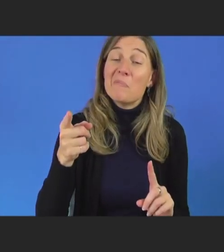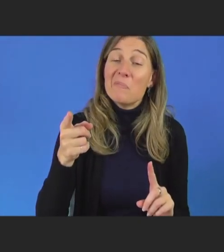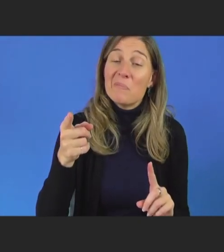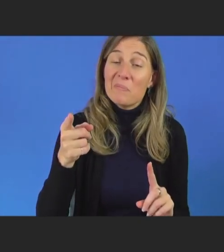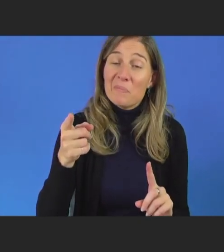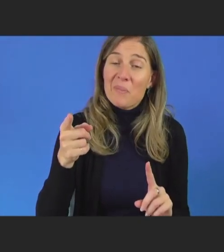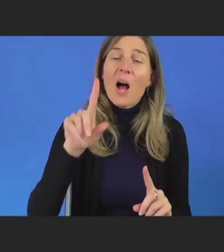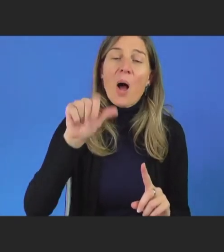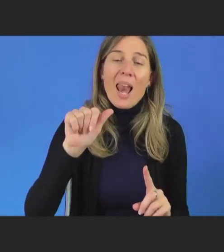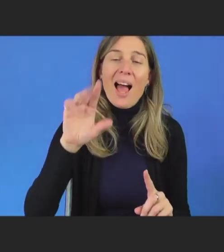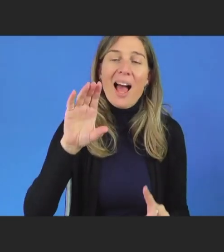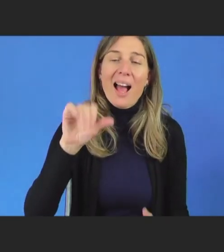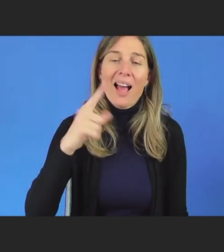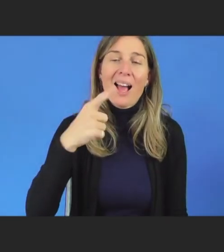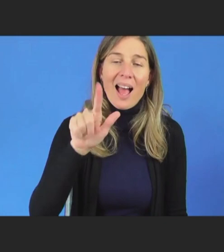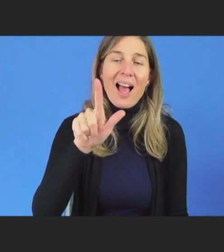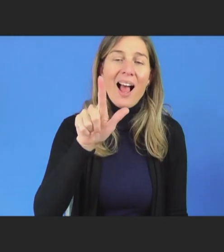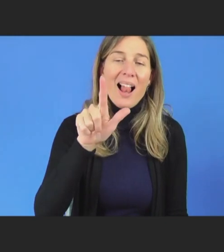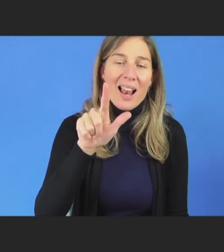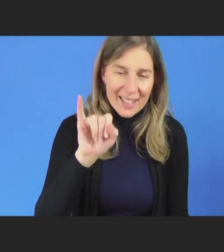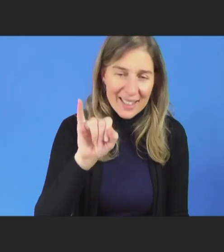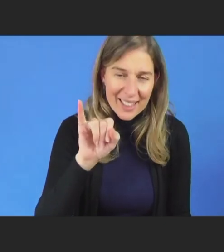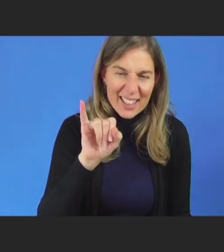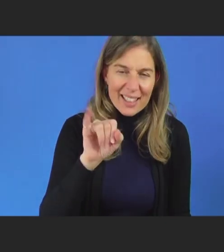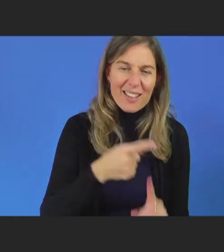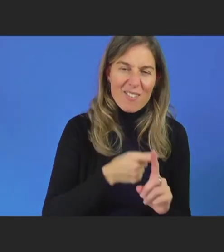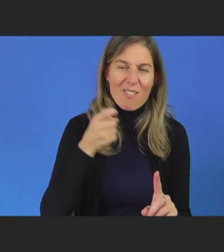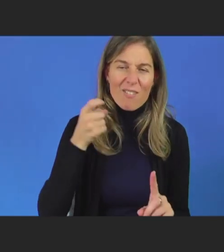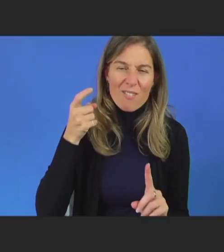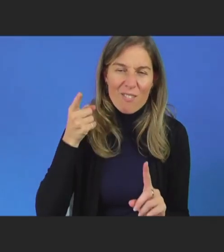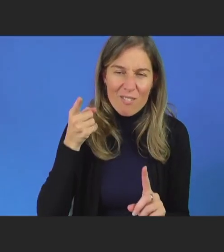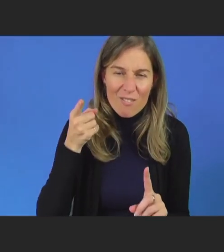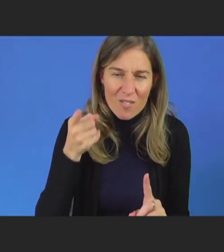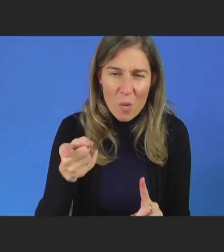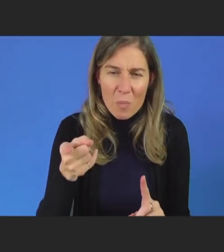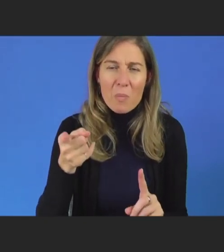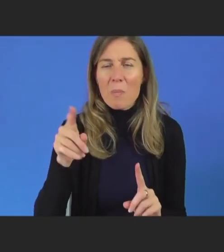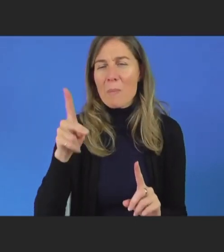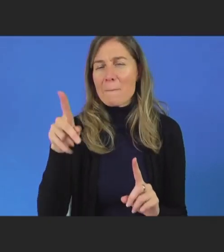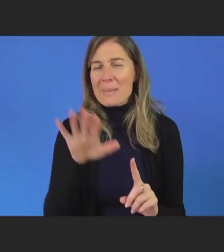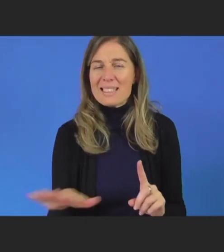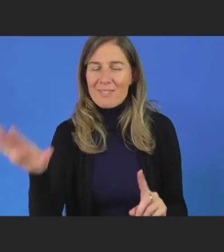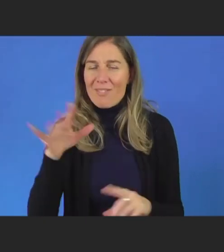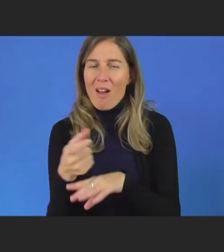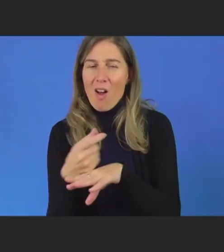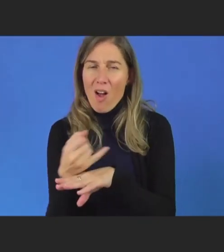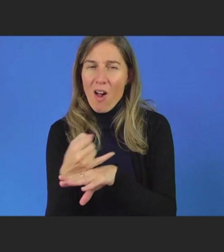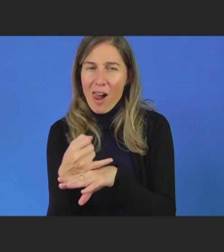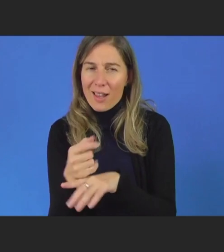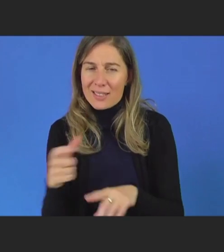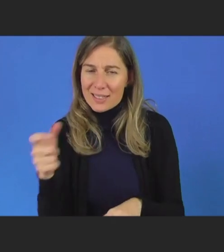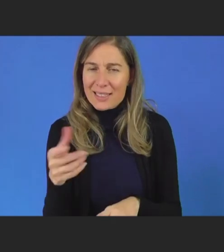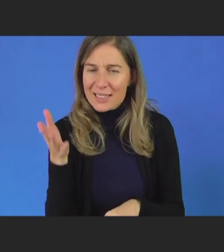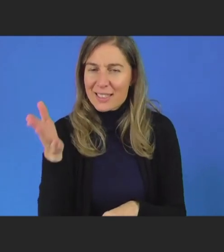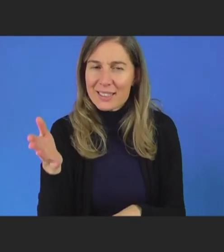And .Asia, I know, is a big supporter of accessibility and disability. So hopefully they also will help champion